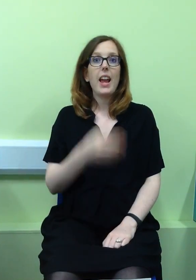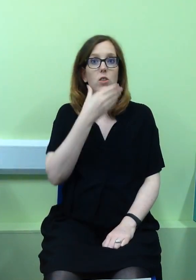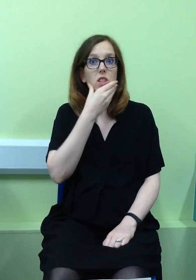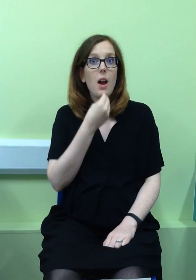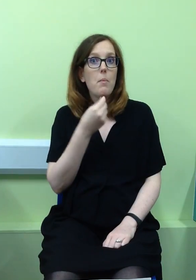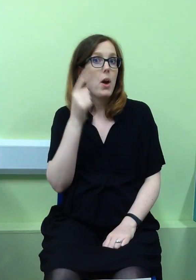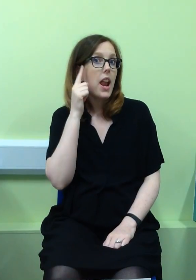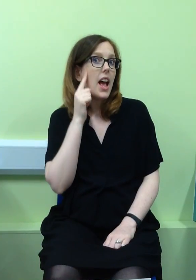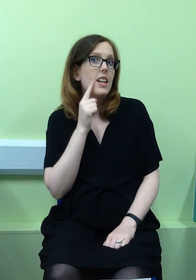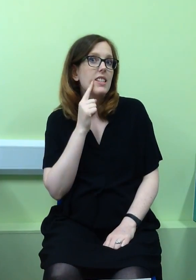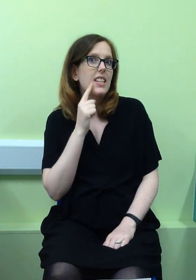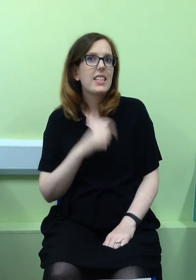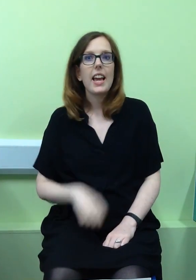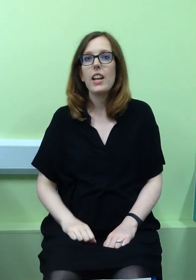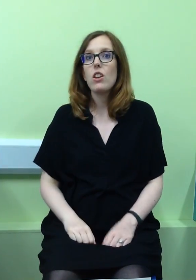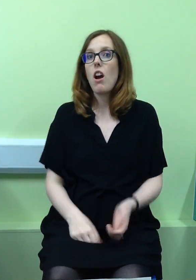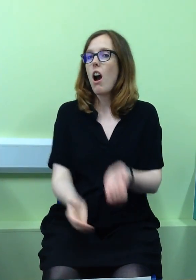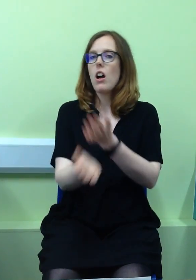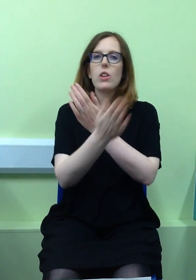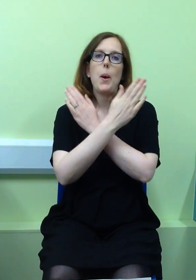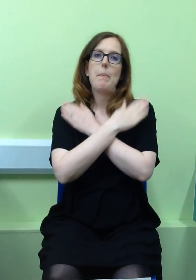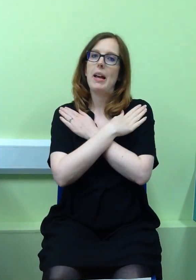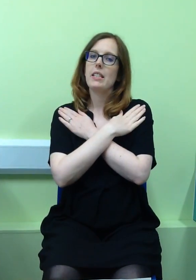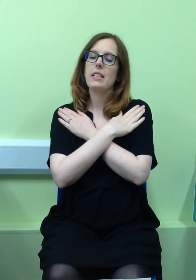now someone else is getting all your best.